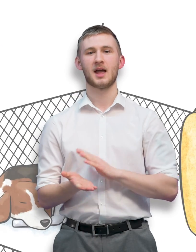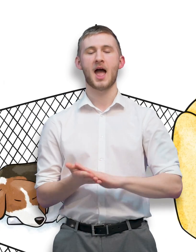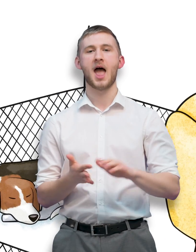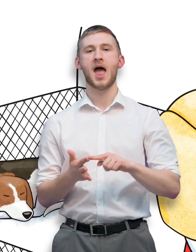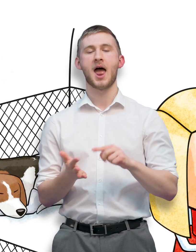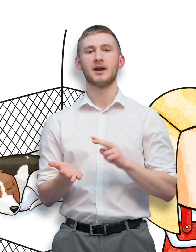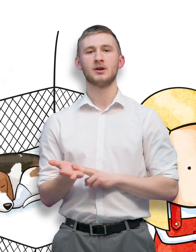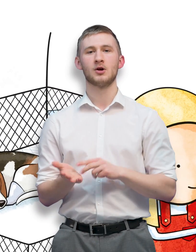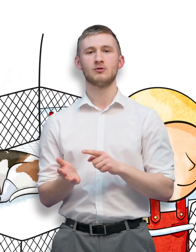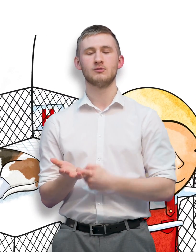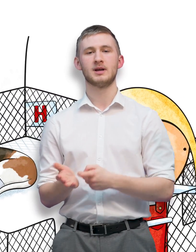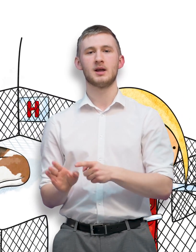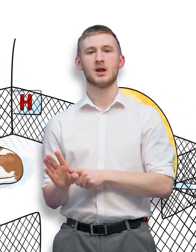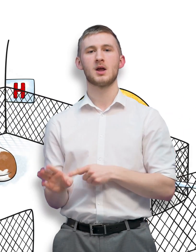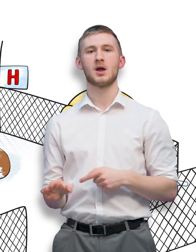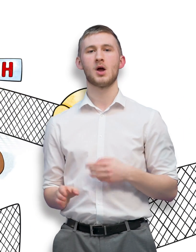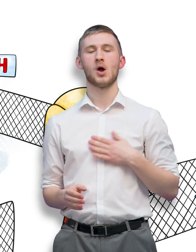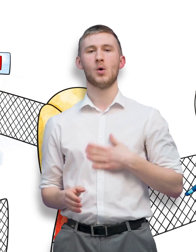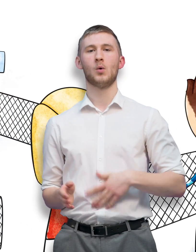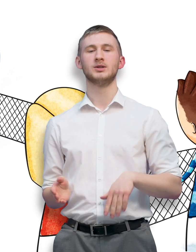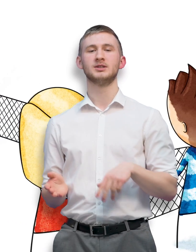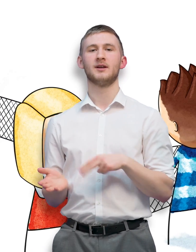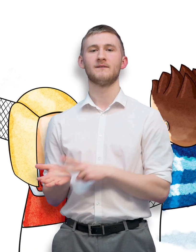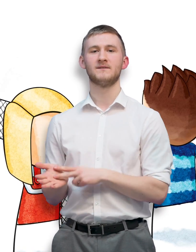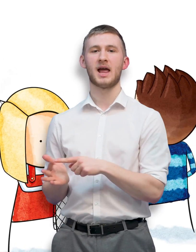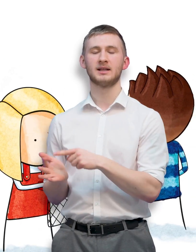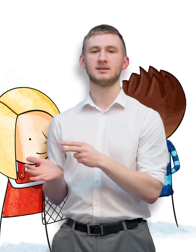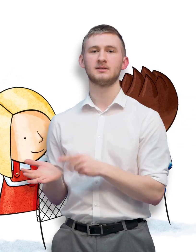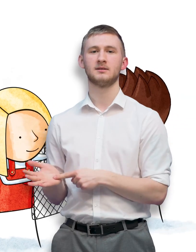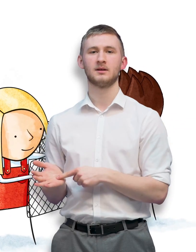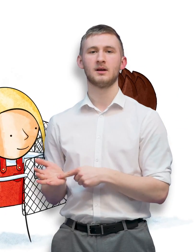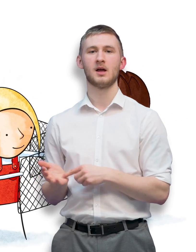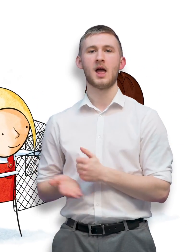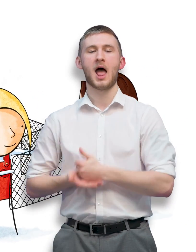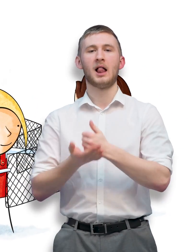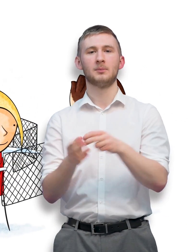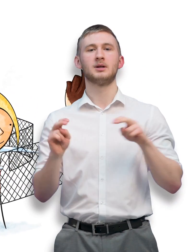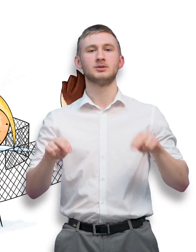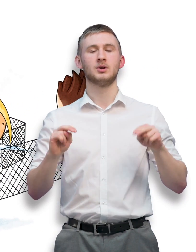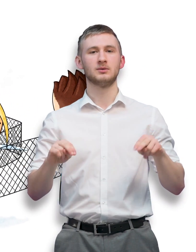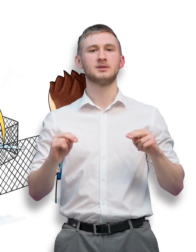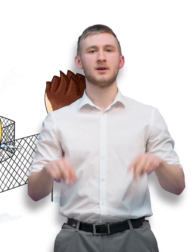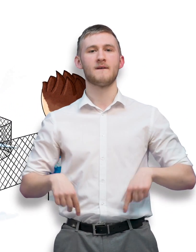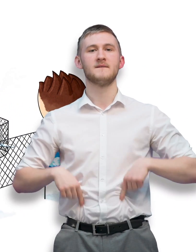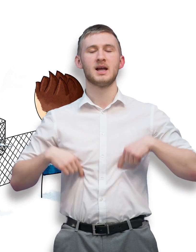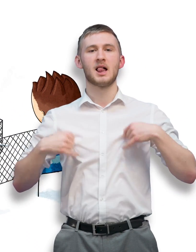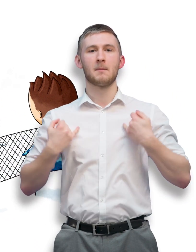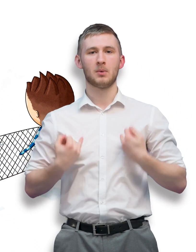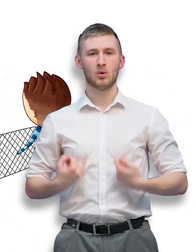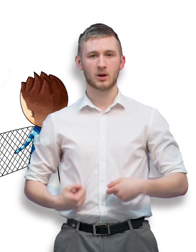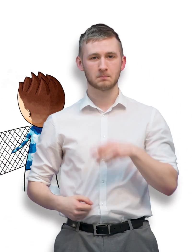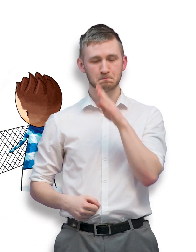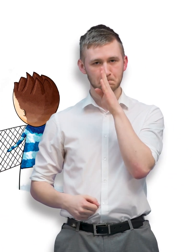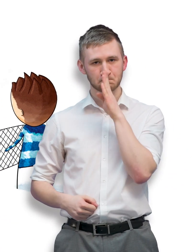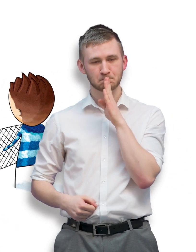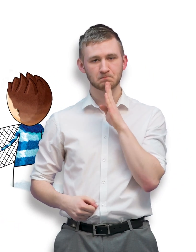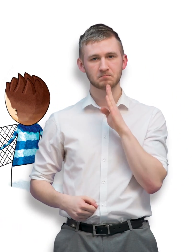Henry was set on becoming a vet Helping dogs who weren't feeling great Until they are better they mustn't escape